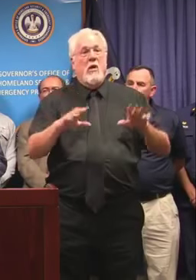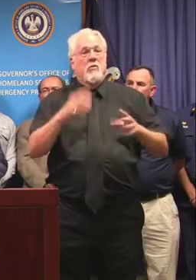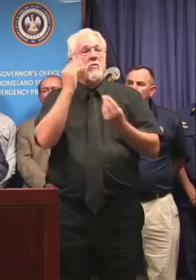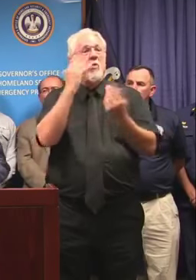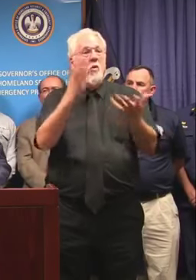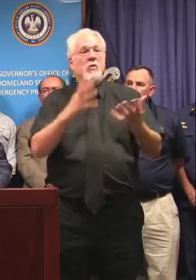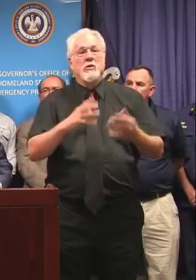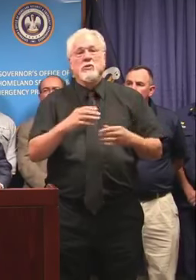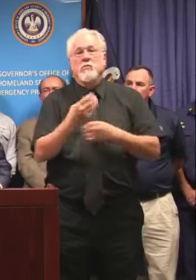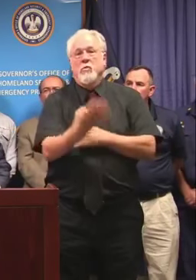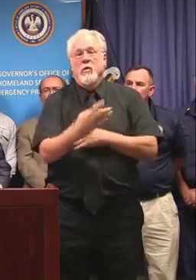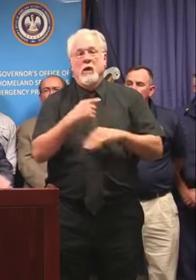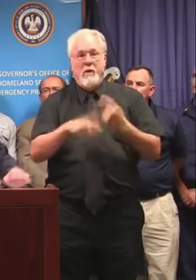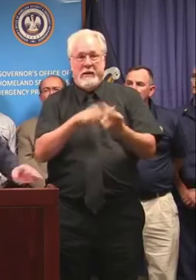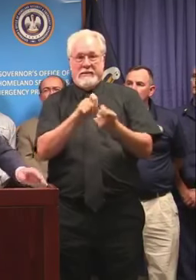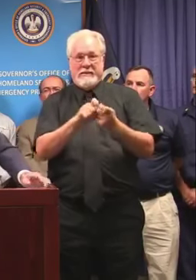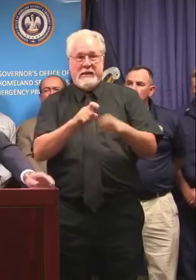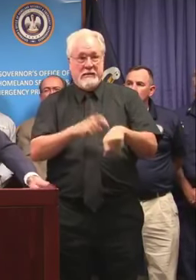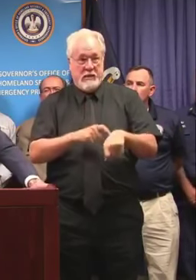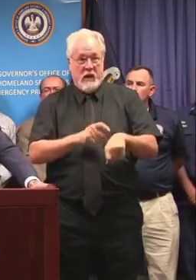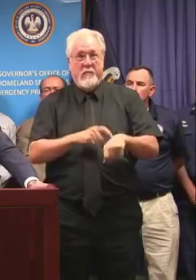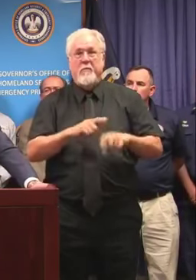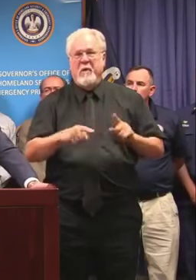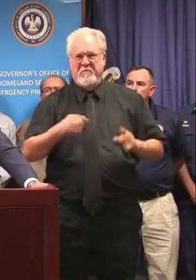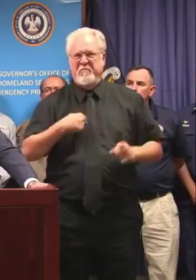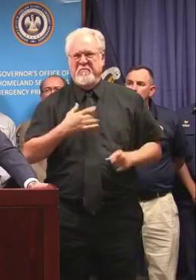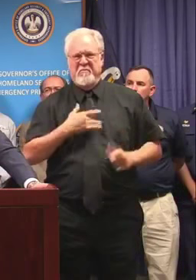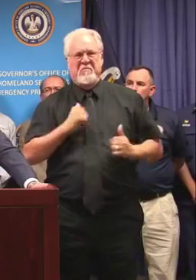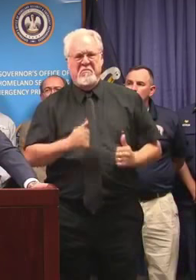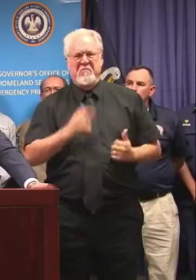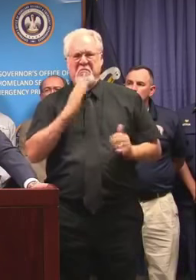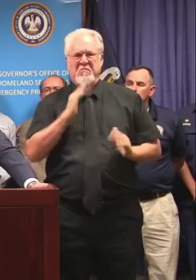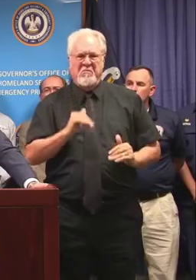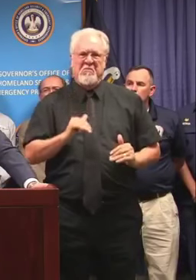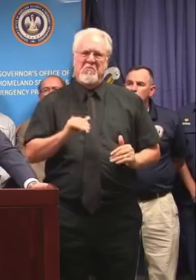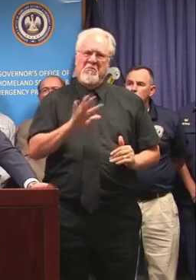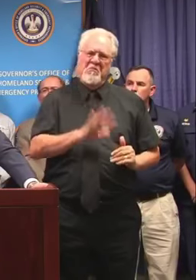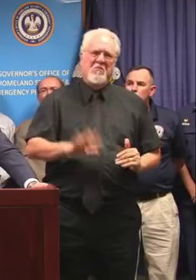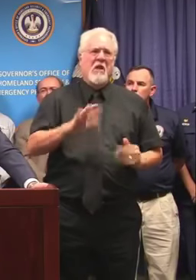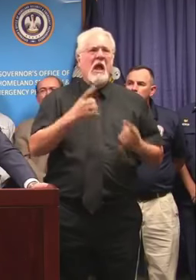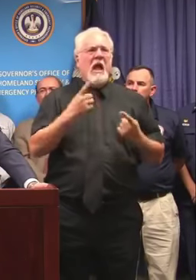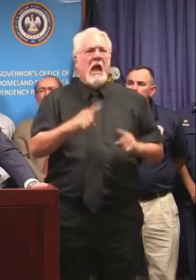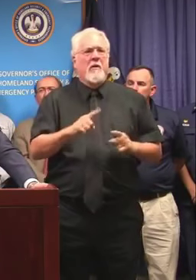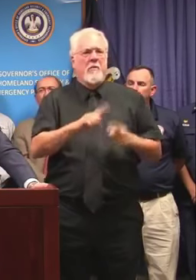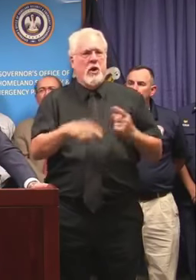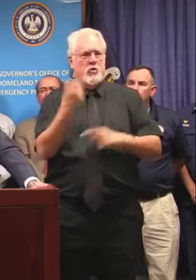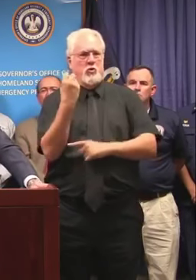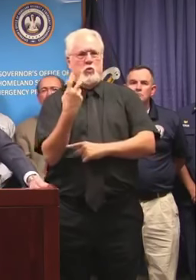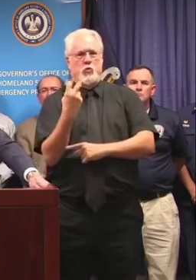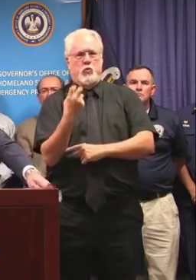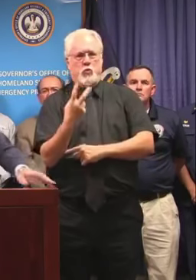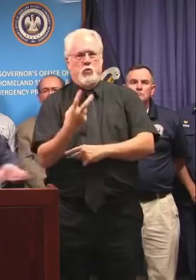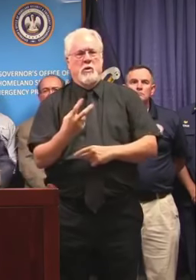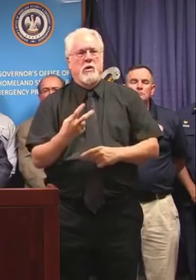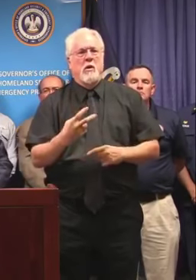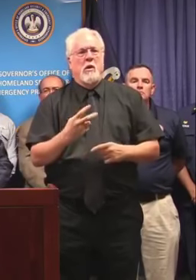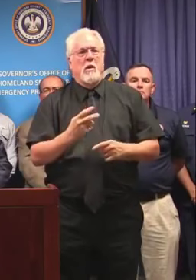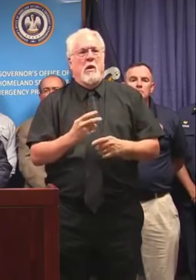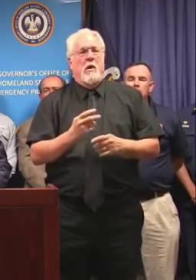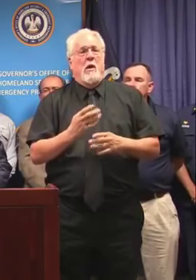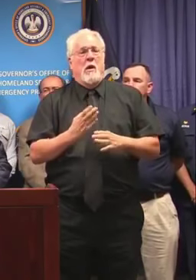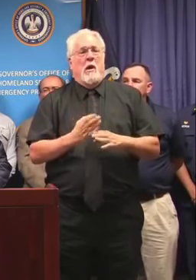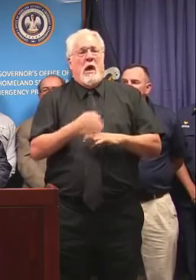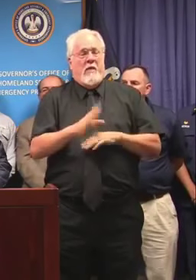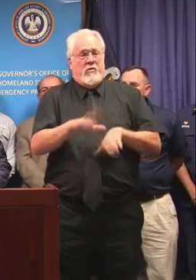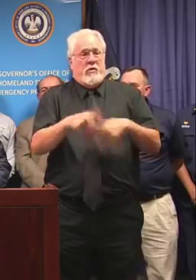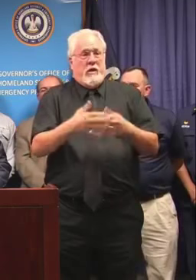notice in the morning of the exact time, but I think you can expect that that press conference will happen right around noon following the next